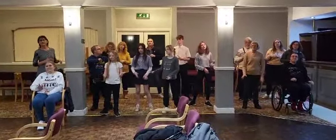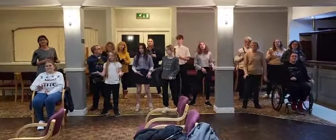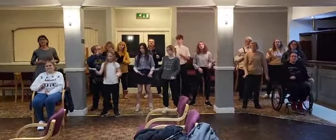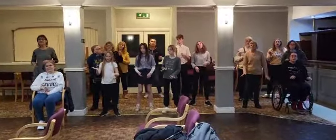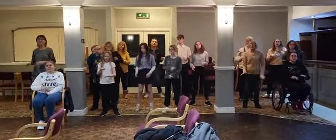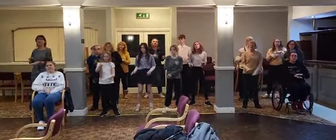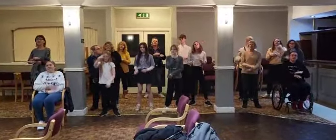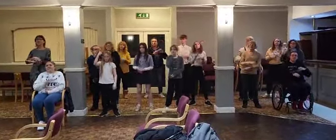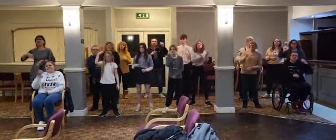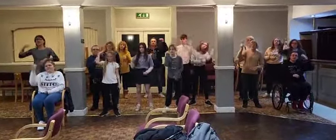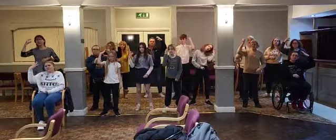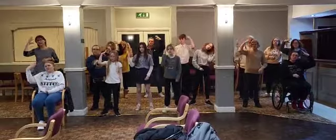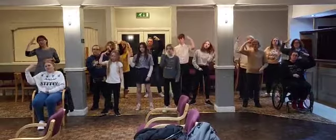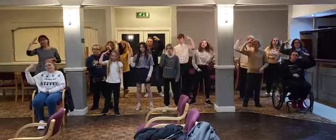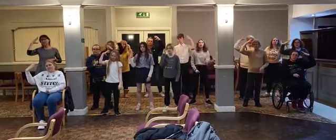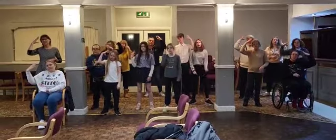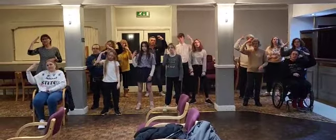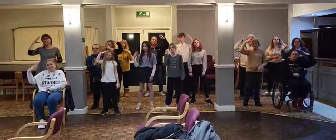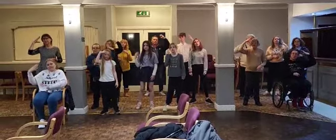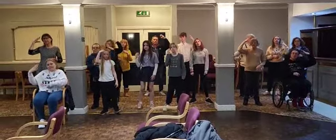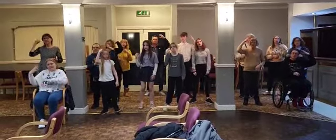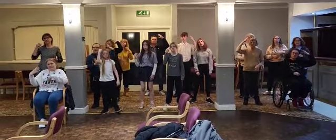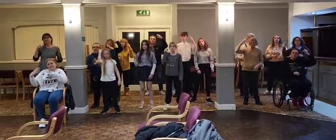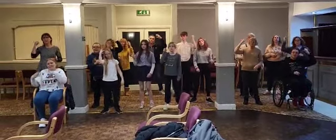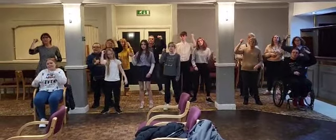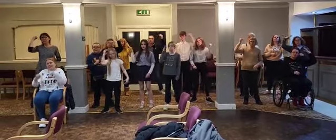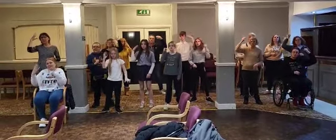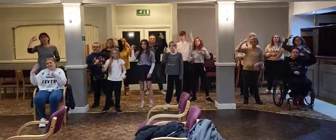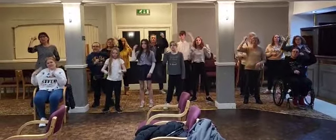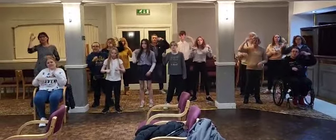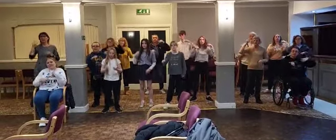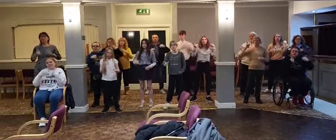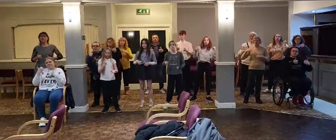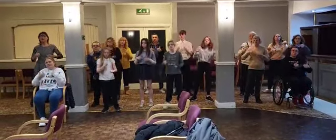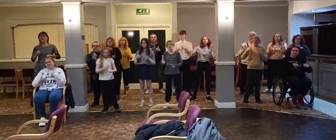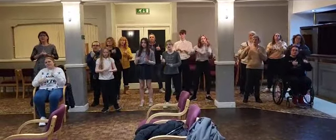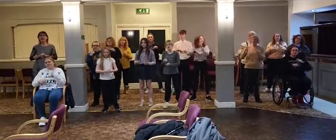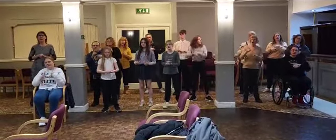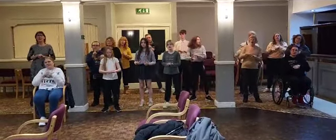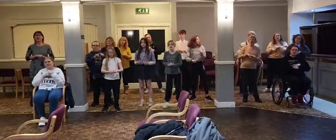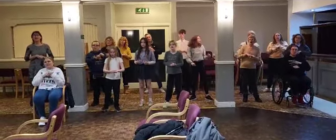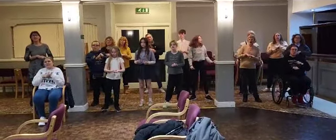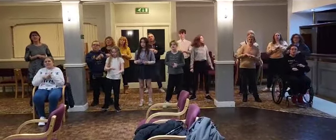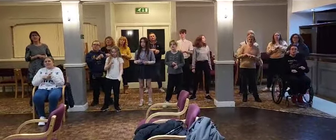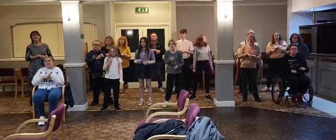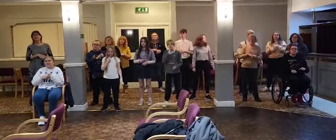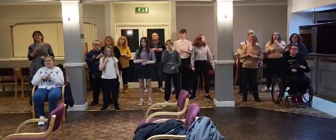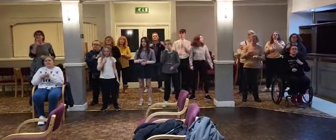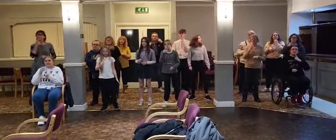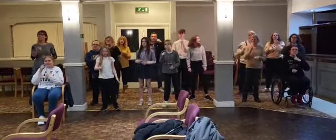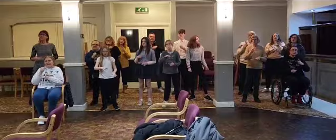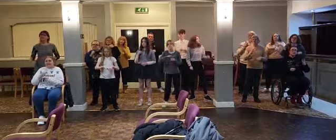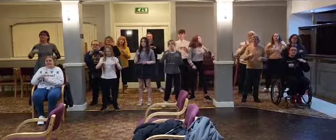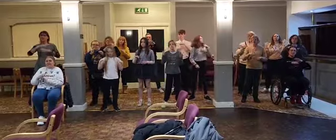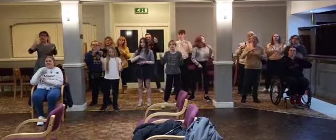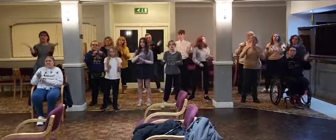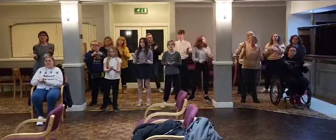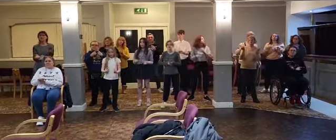Cover me in sunshine Tell me that the love's